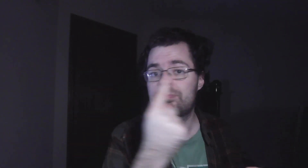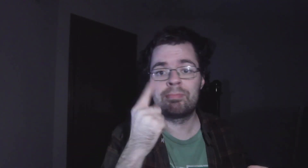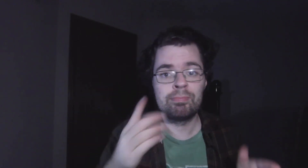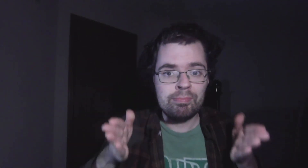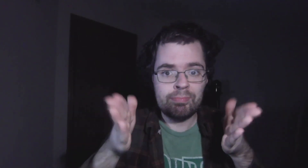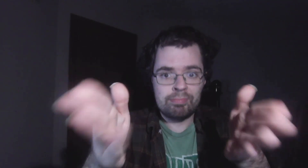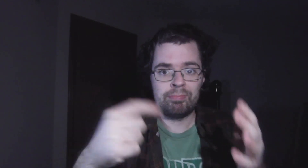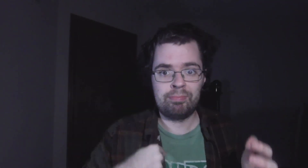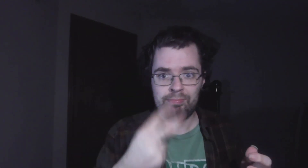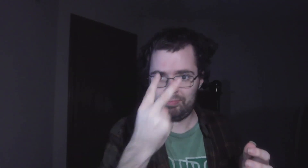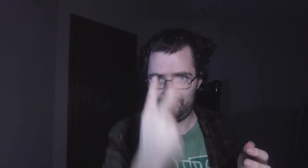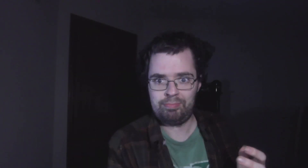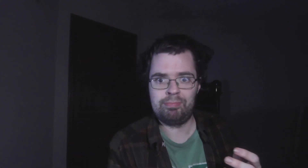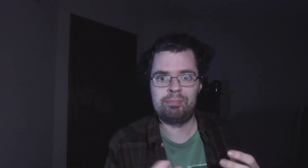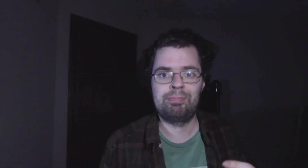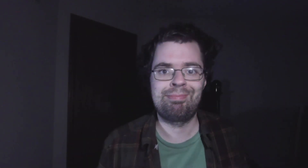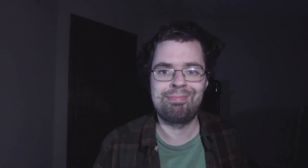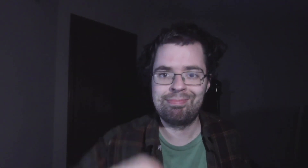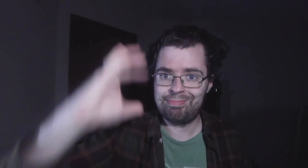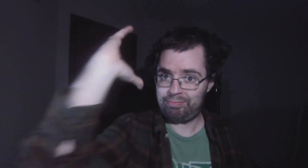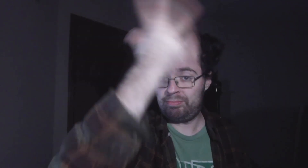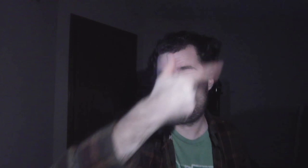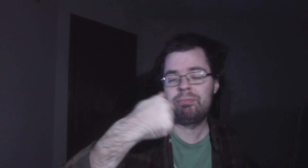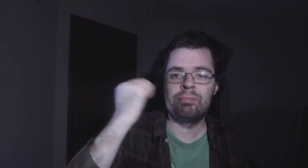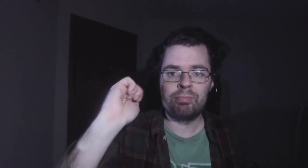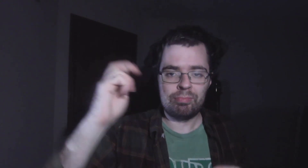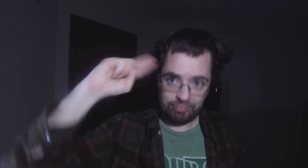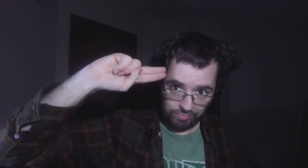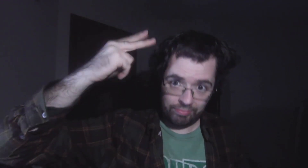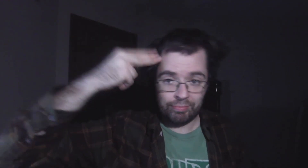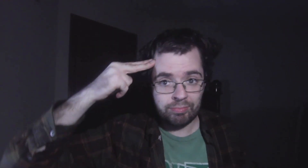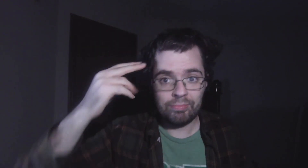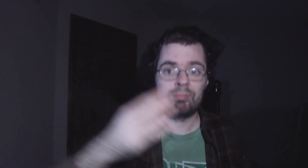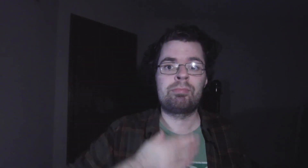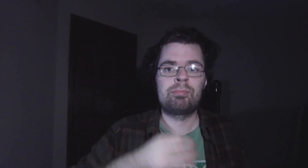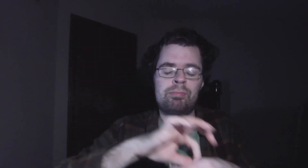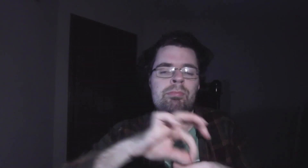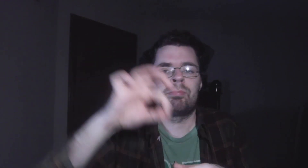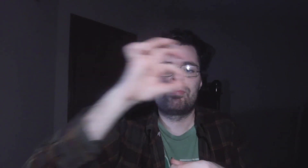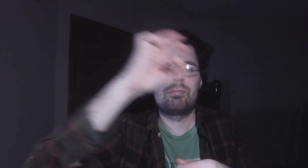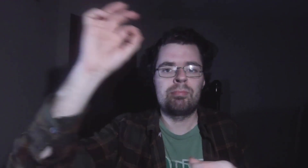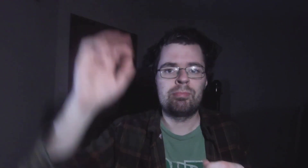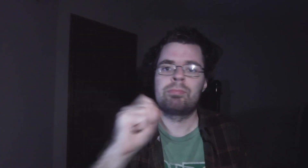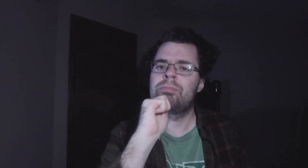let me see. Beauty that made this heart adore